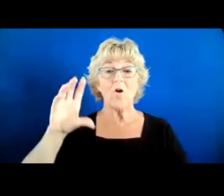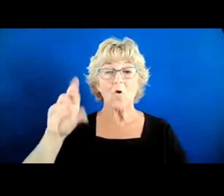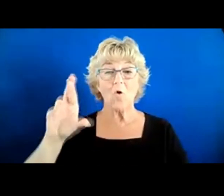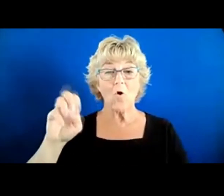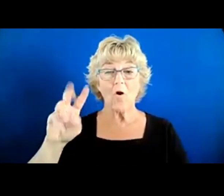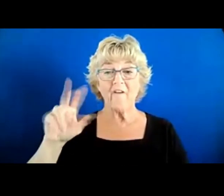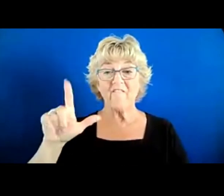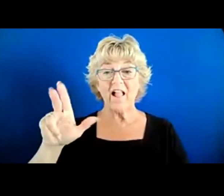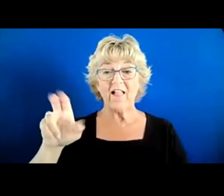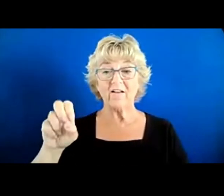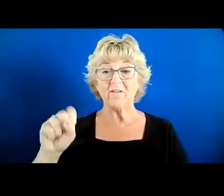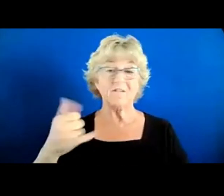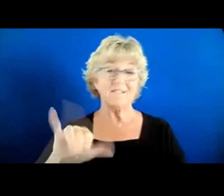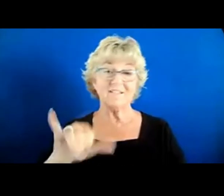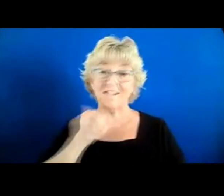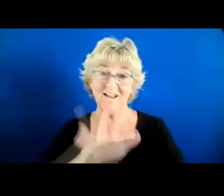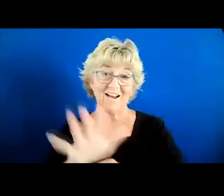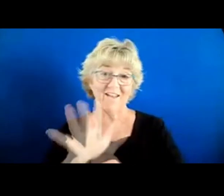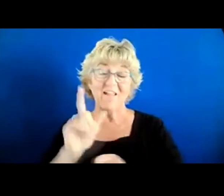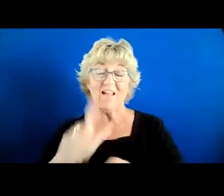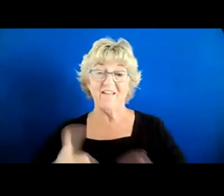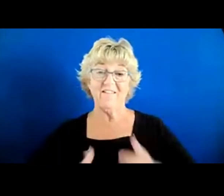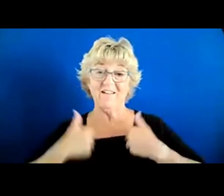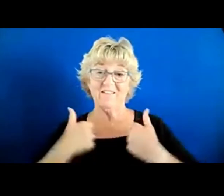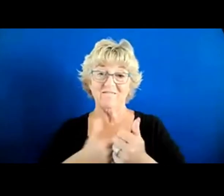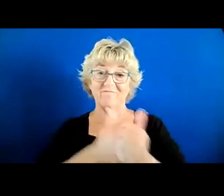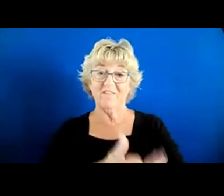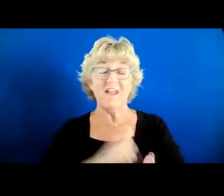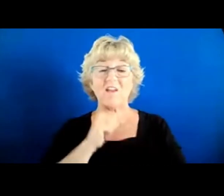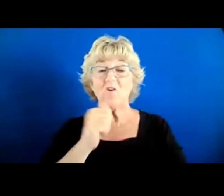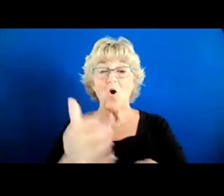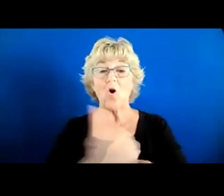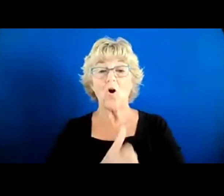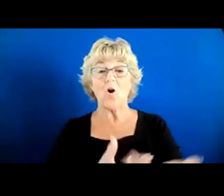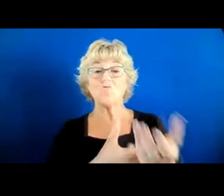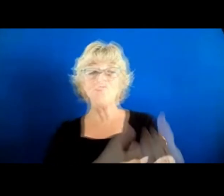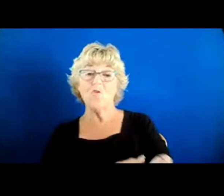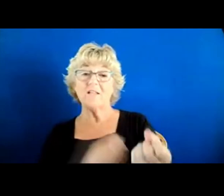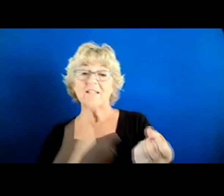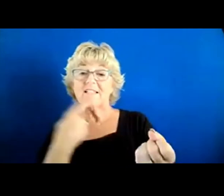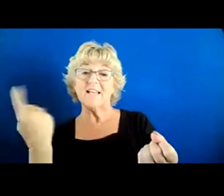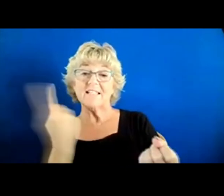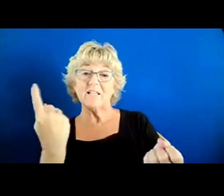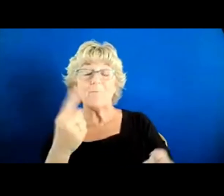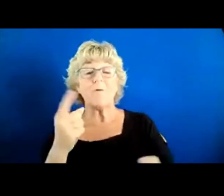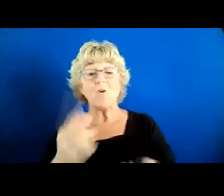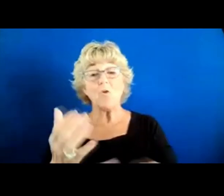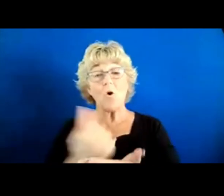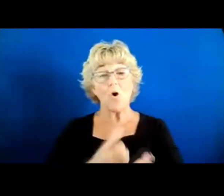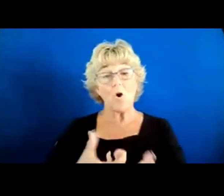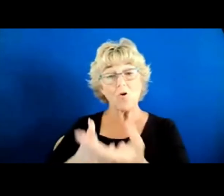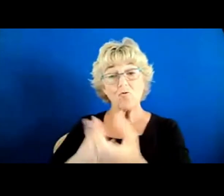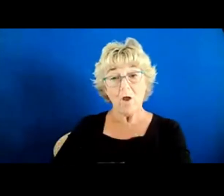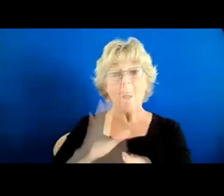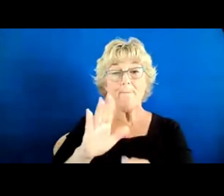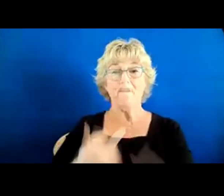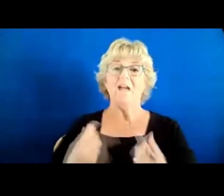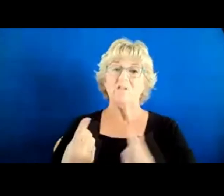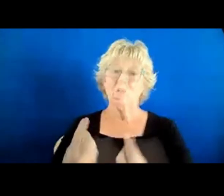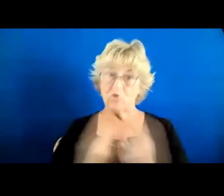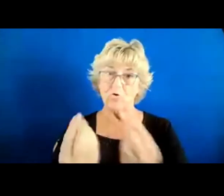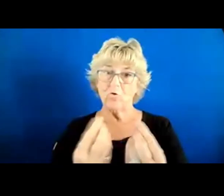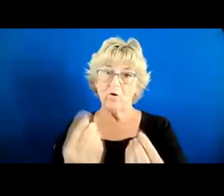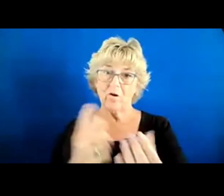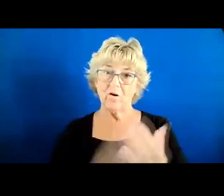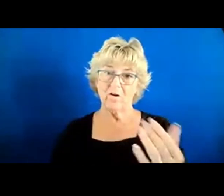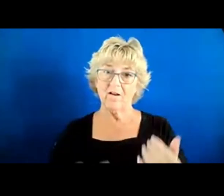that's not enough. You've got to live it because you don't earn trust just by saying you're going to do something. You earn the trust by then doing what you say you're